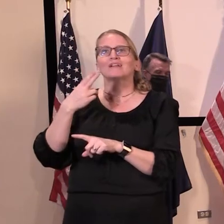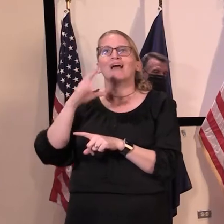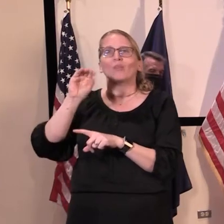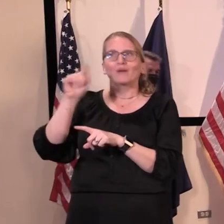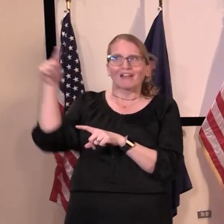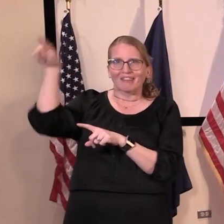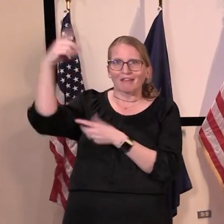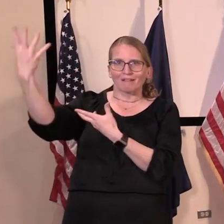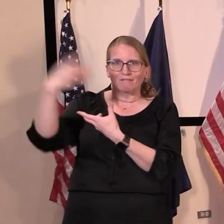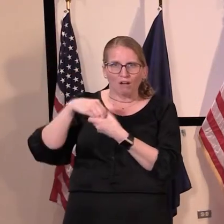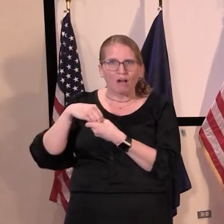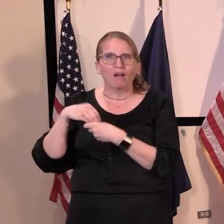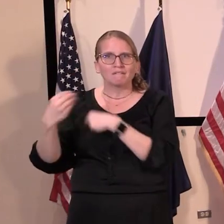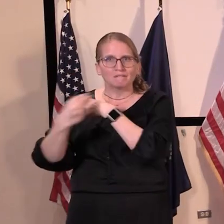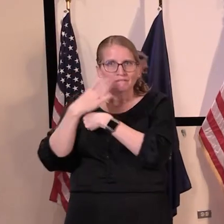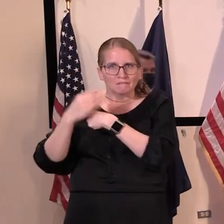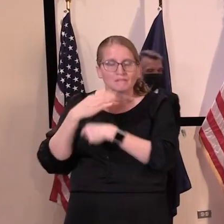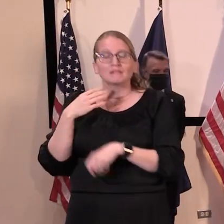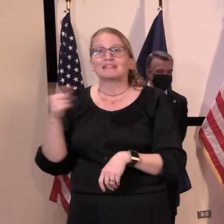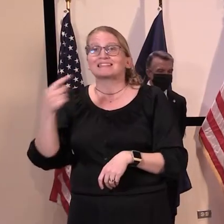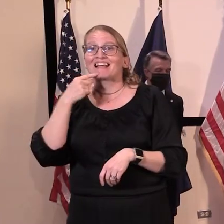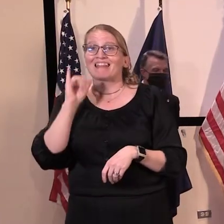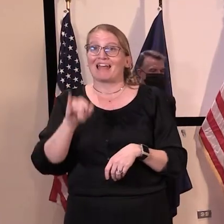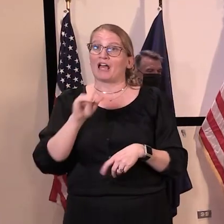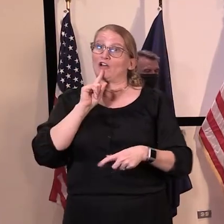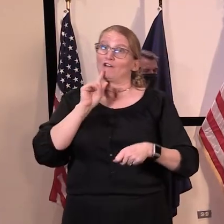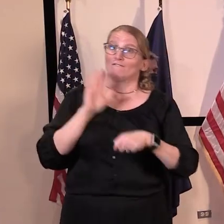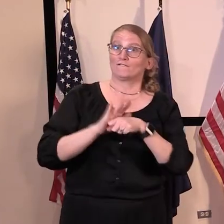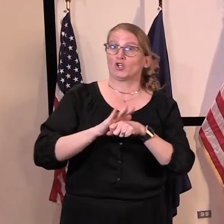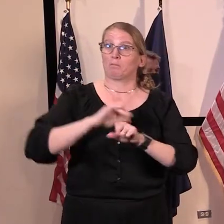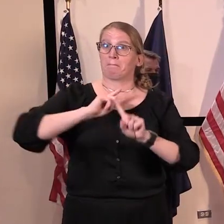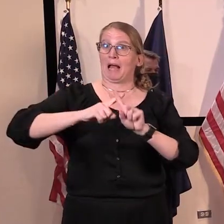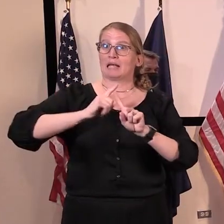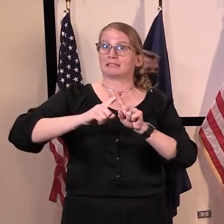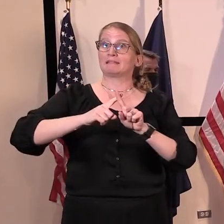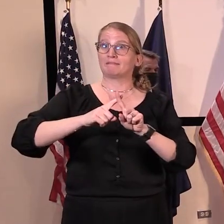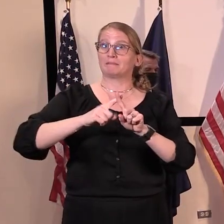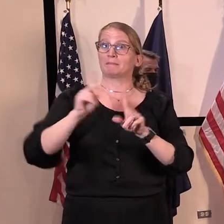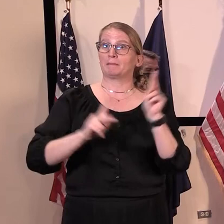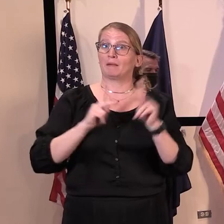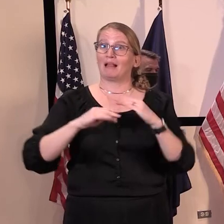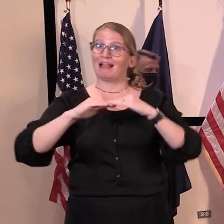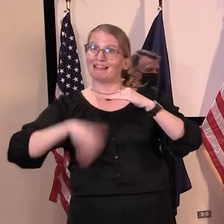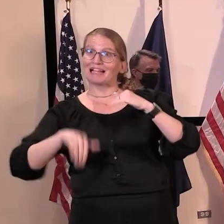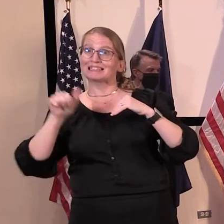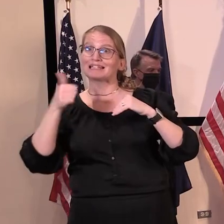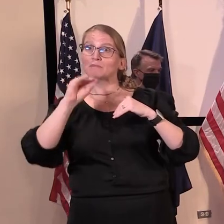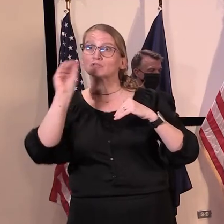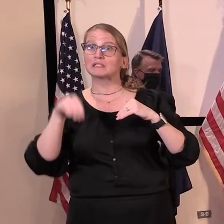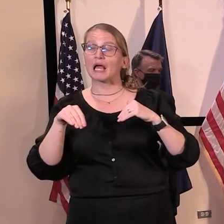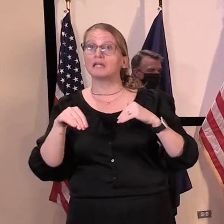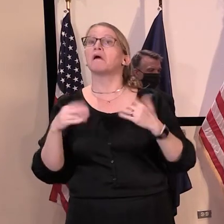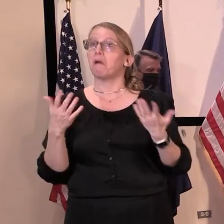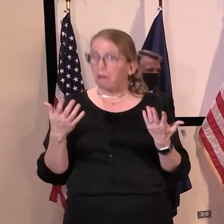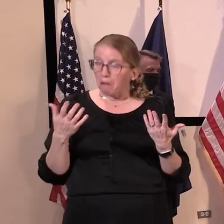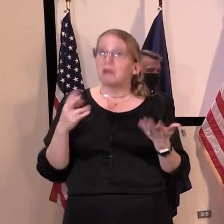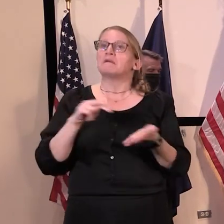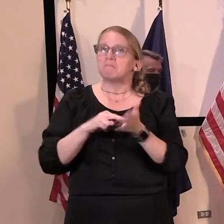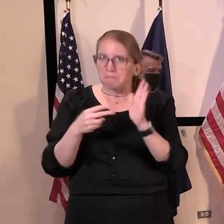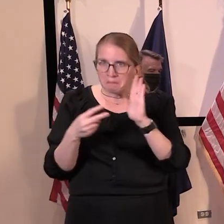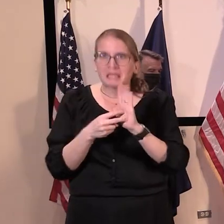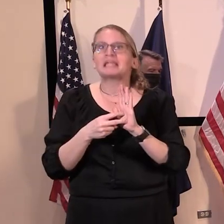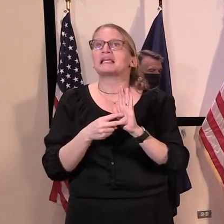that the confirmed positive cases under 10% indicates a state or a region is on the path to containing the virus.